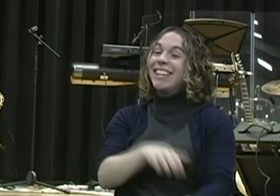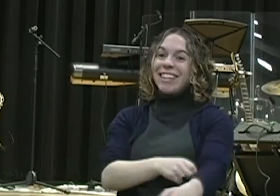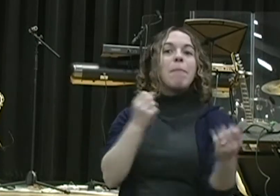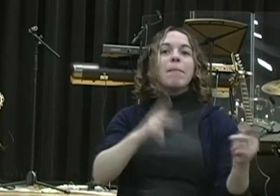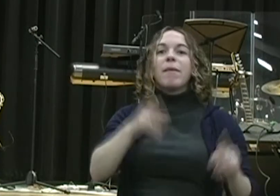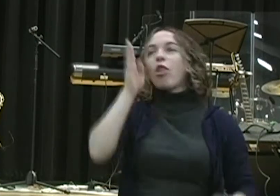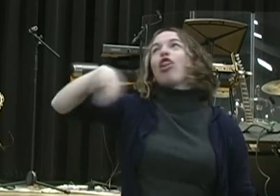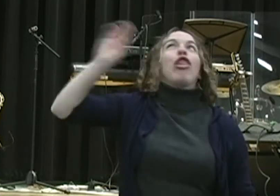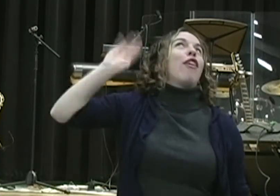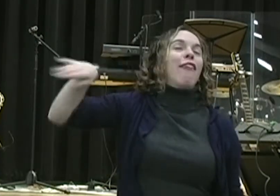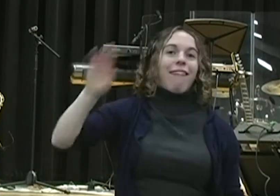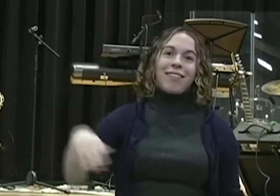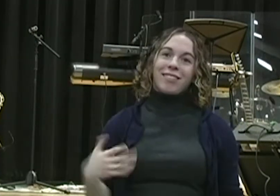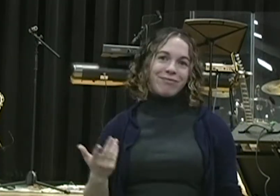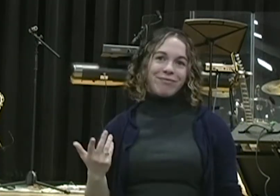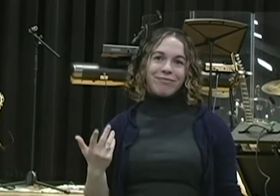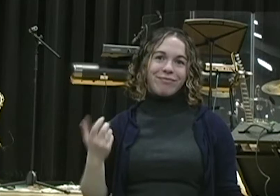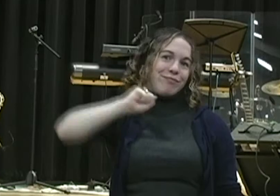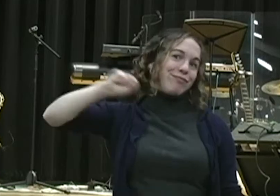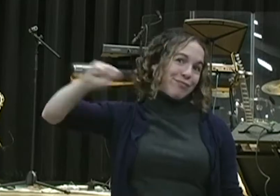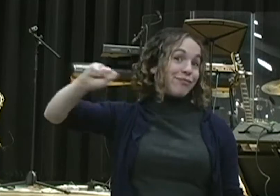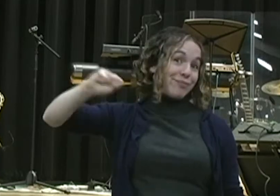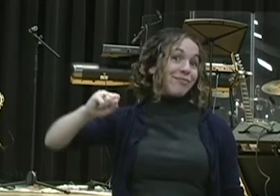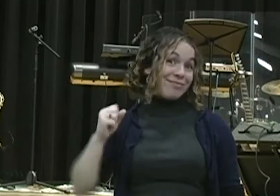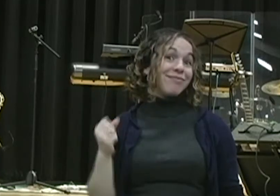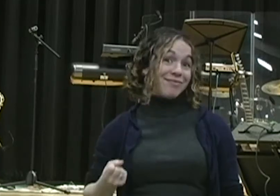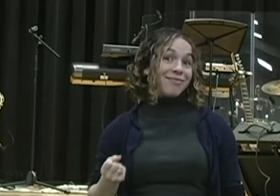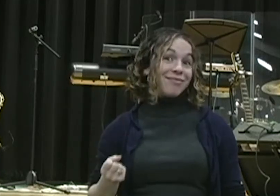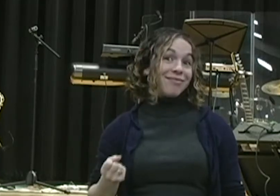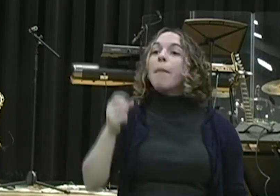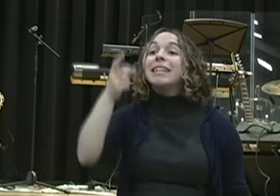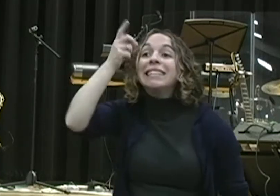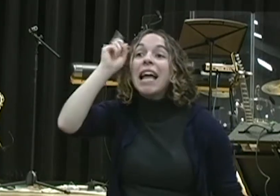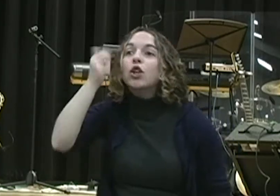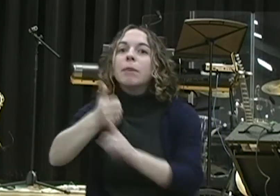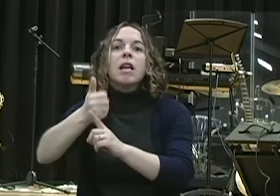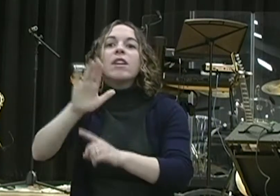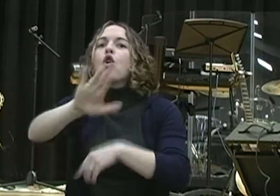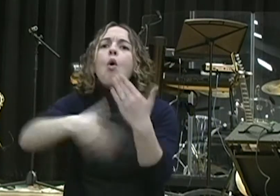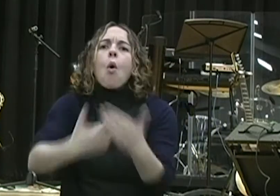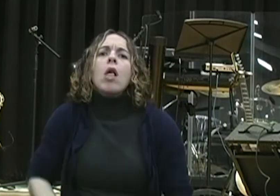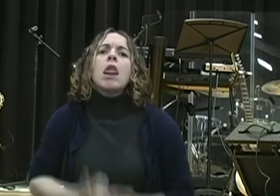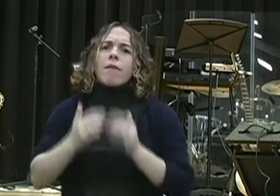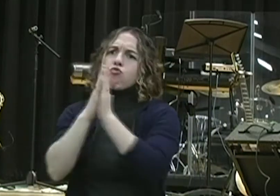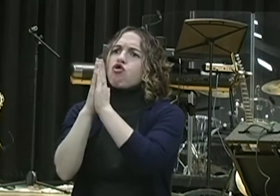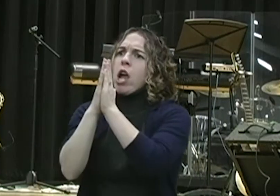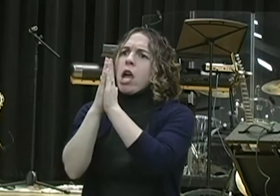Do you remember I said one of the most outstanding parts of who Daniel was, that he controlled both the hand of man and the hand of God. He moved